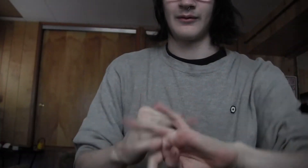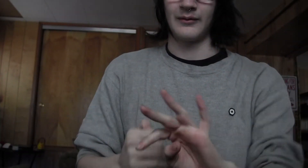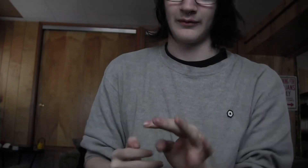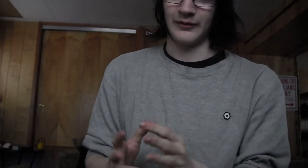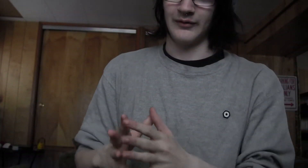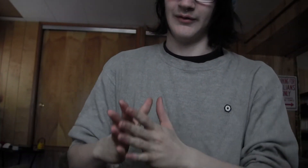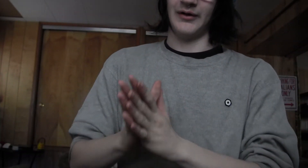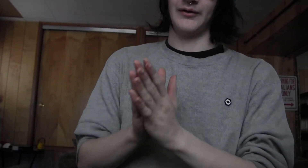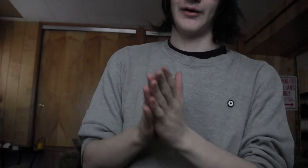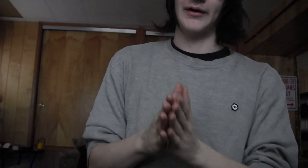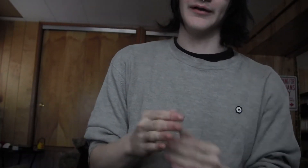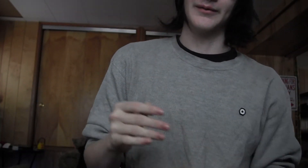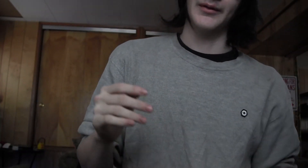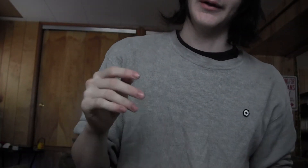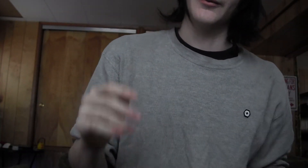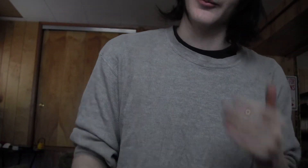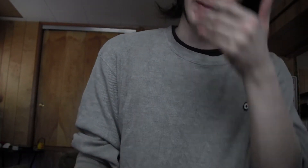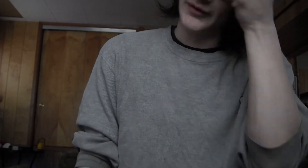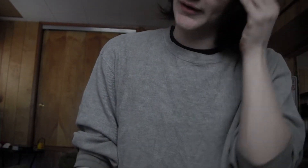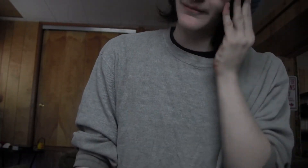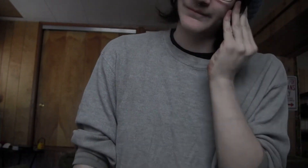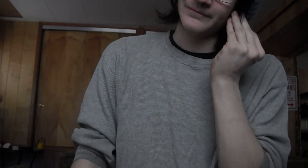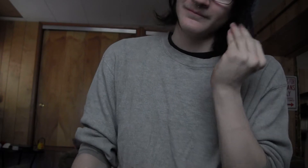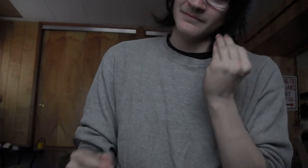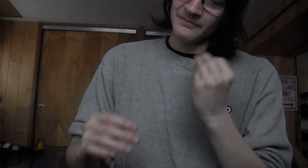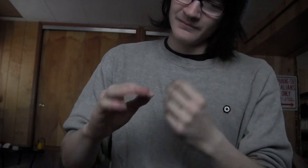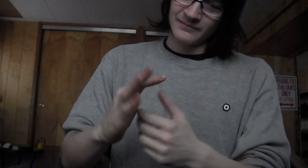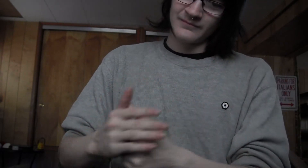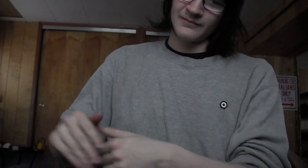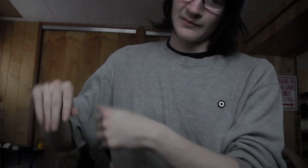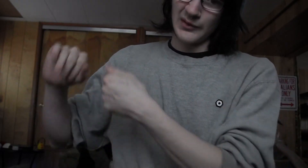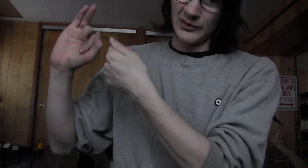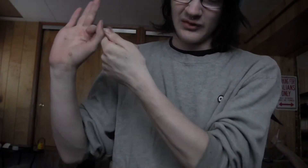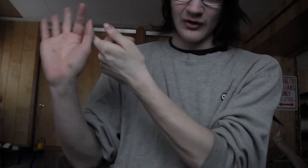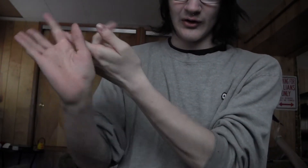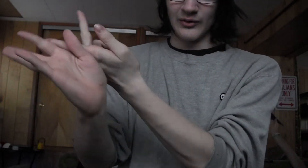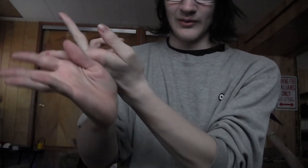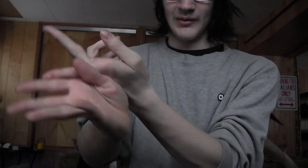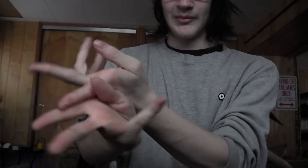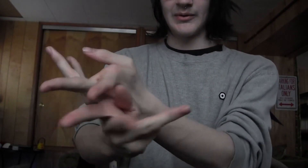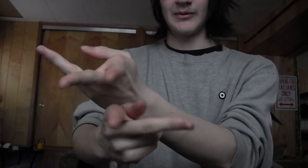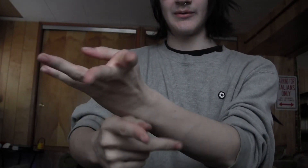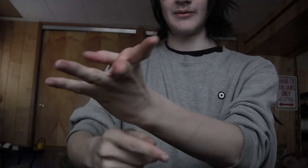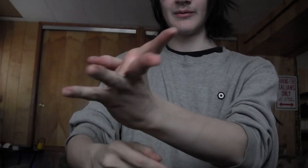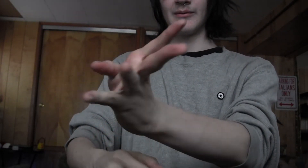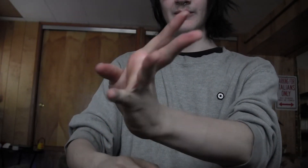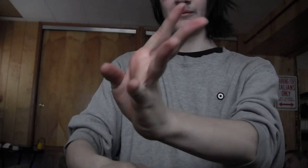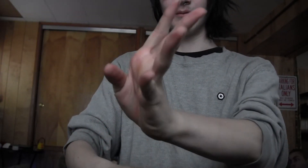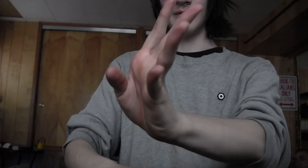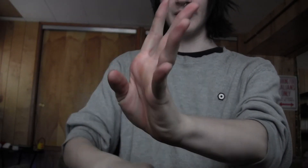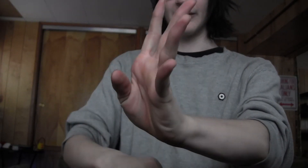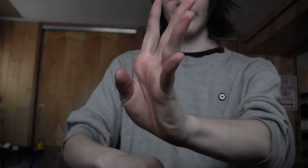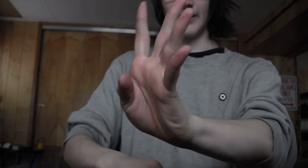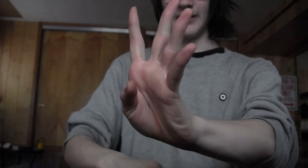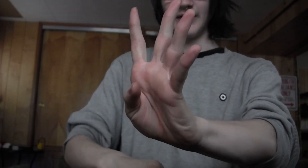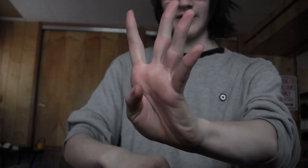So I'll try to explain it one more time. You start your whip once you get to right here